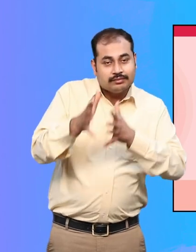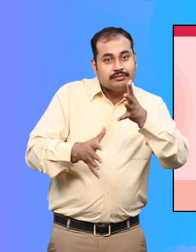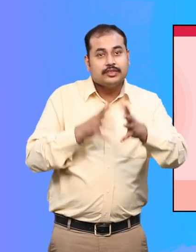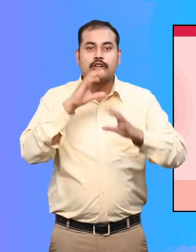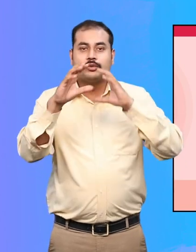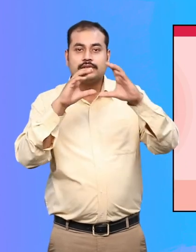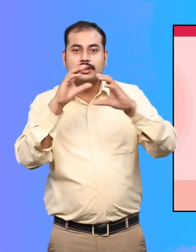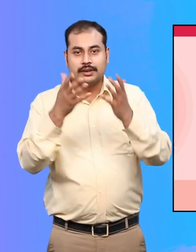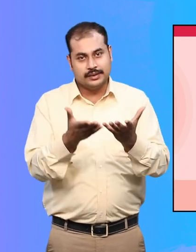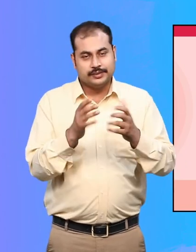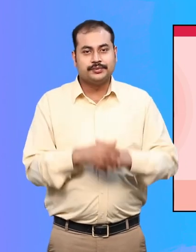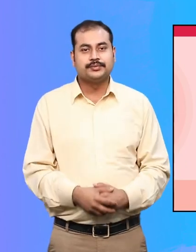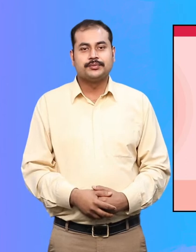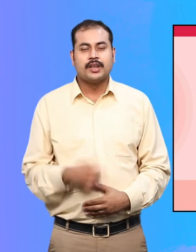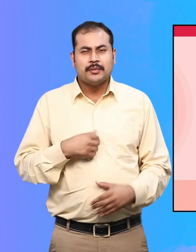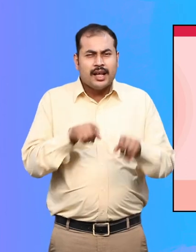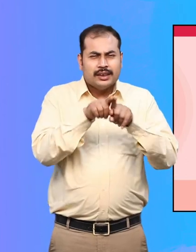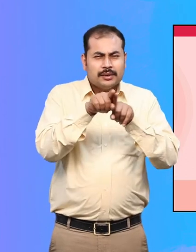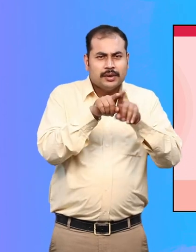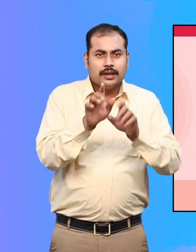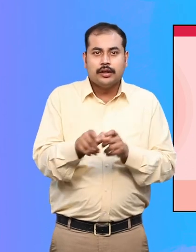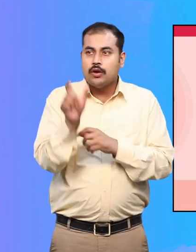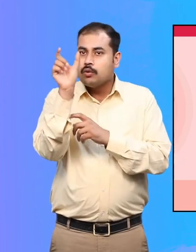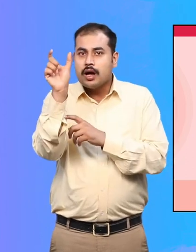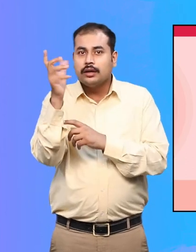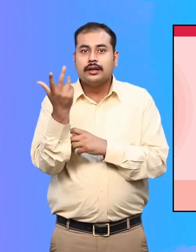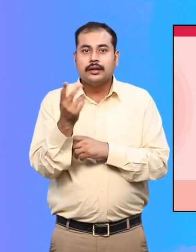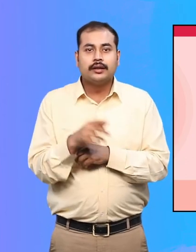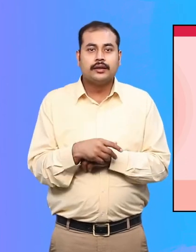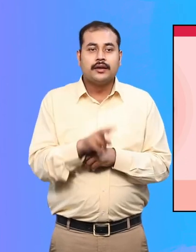fingers. For example, a thumbs up for showing very good.